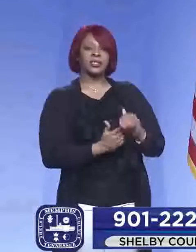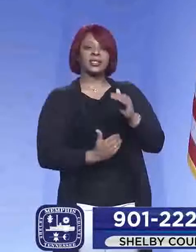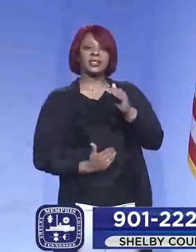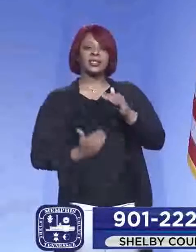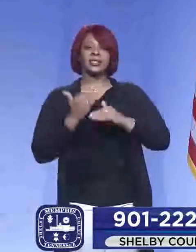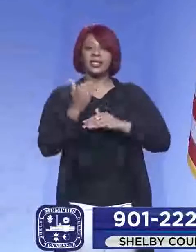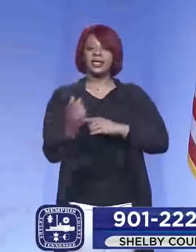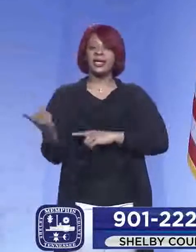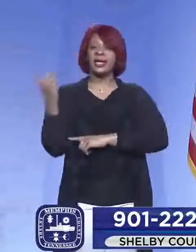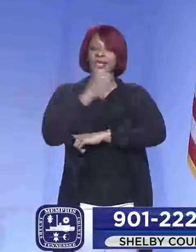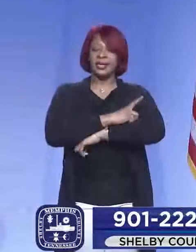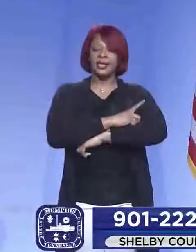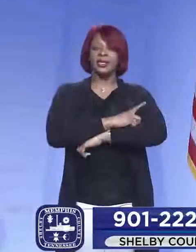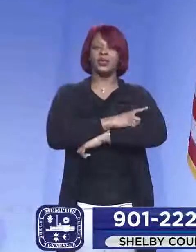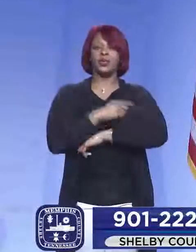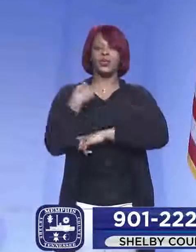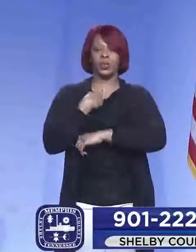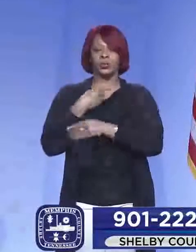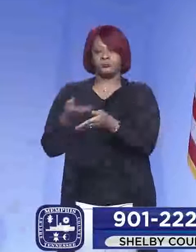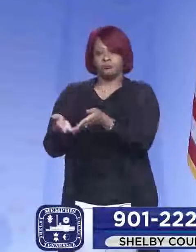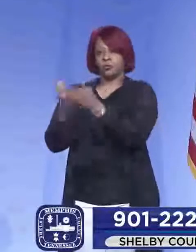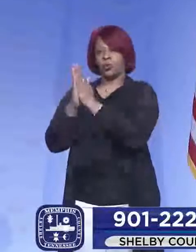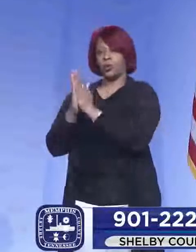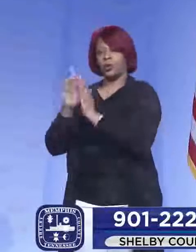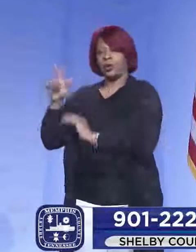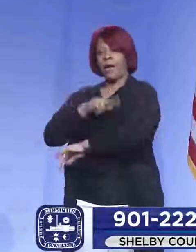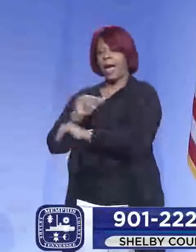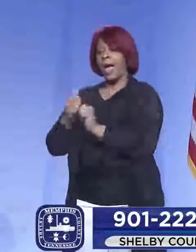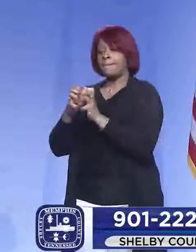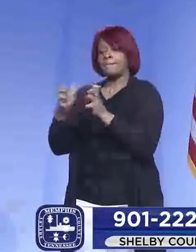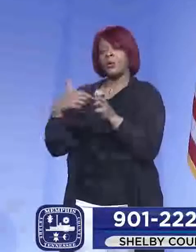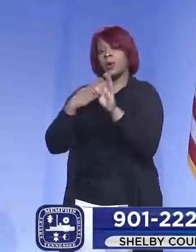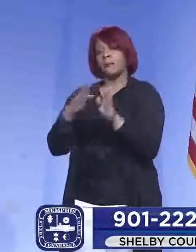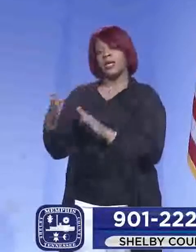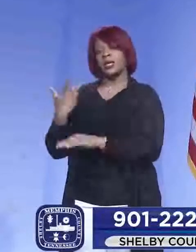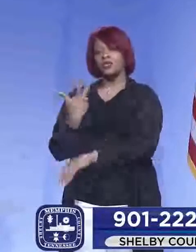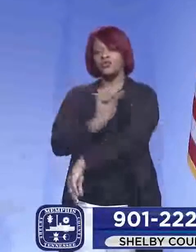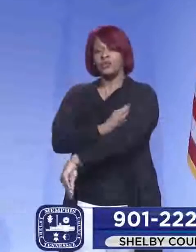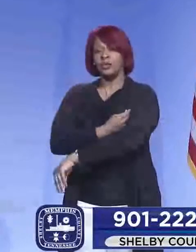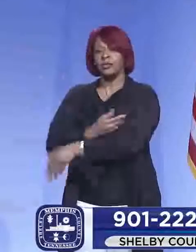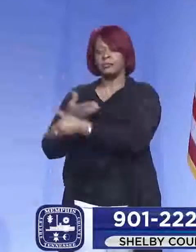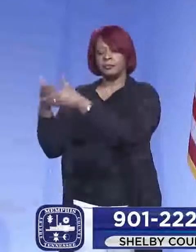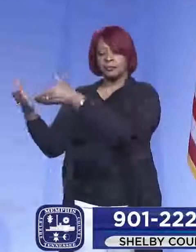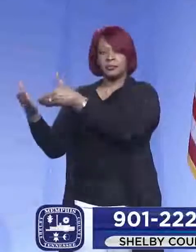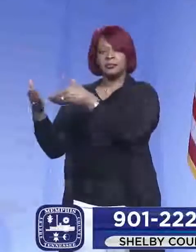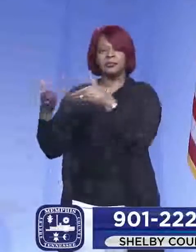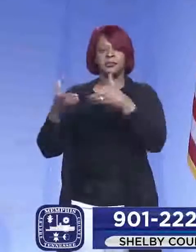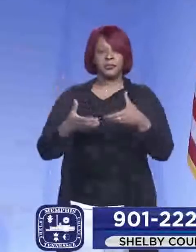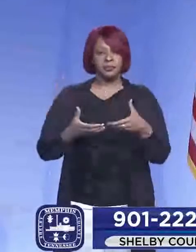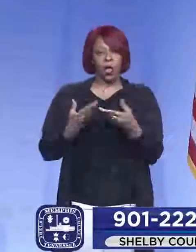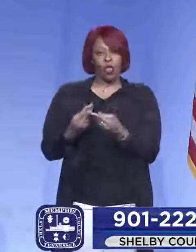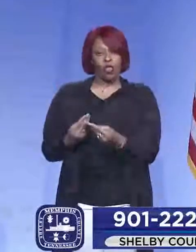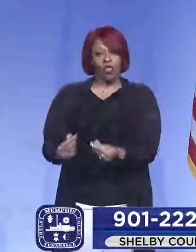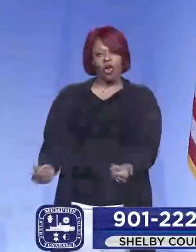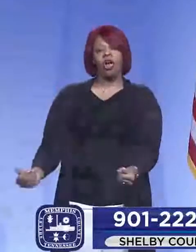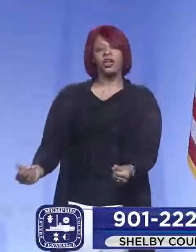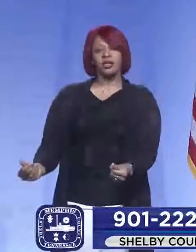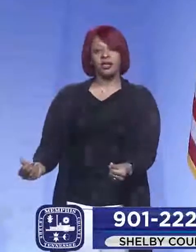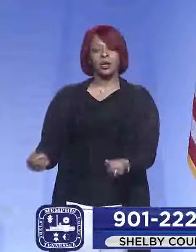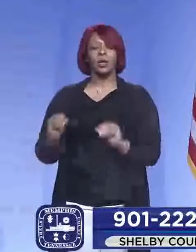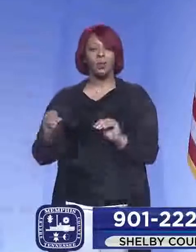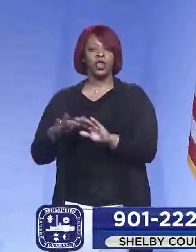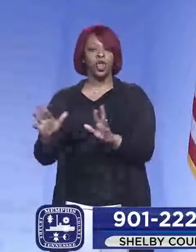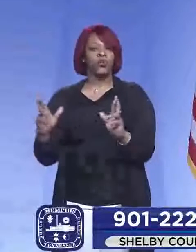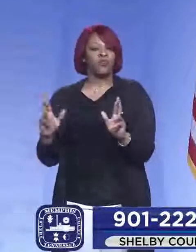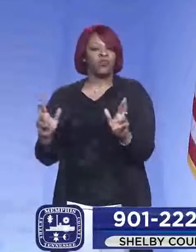day we give them a request for how much vaccine we plan to distribute the next day. Uh, thaw it out or put it in their